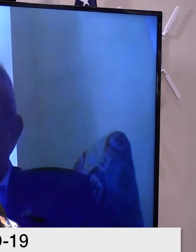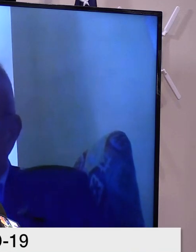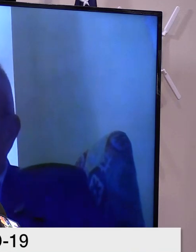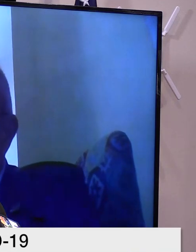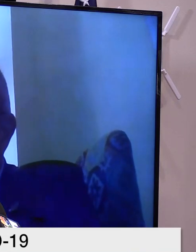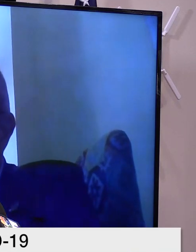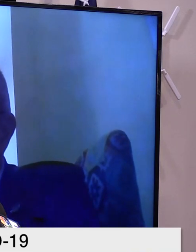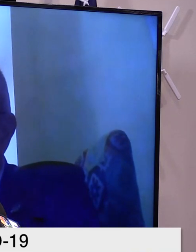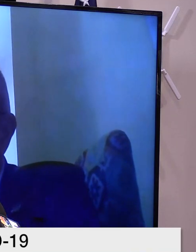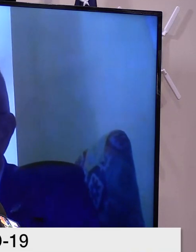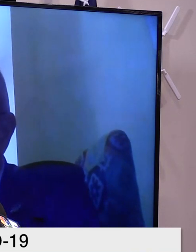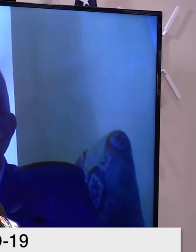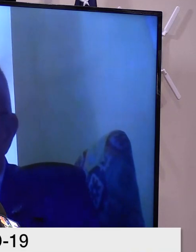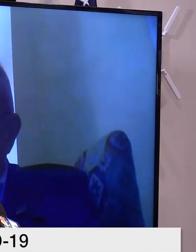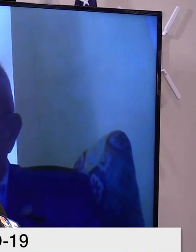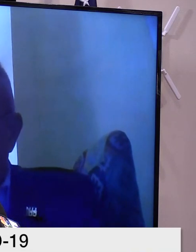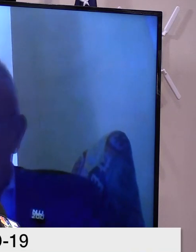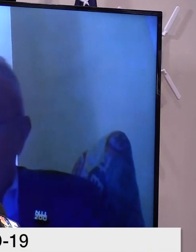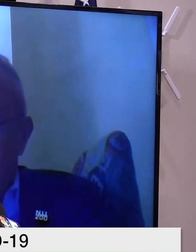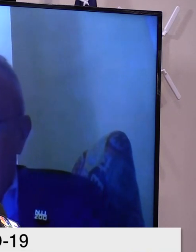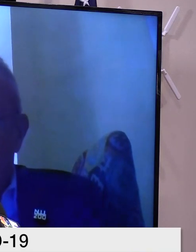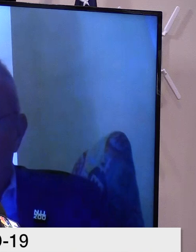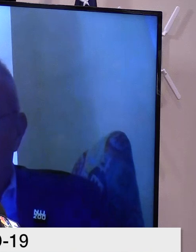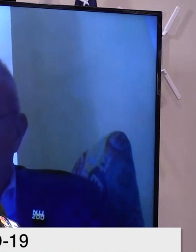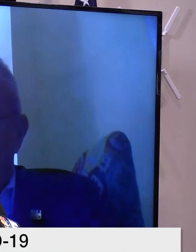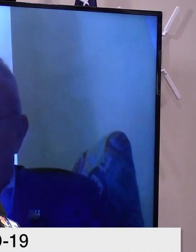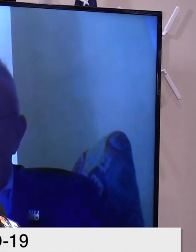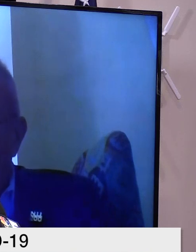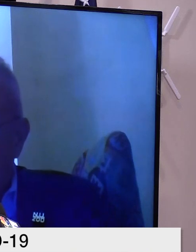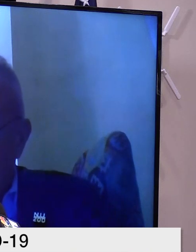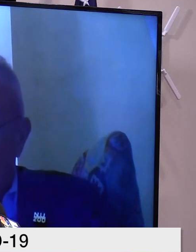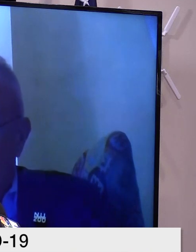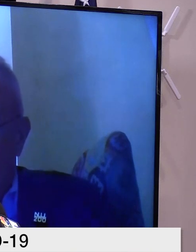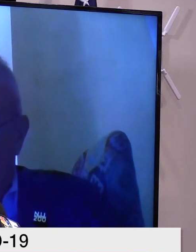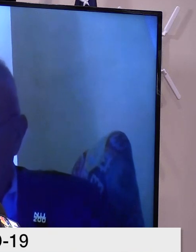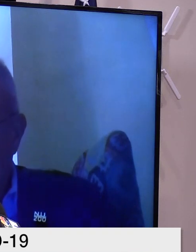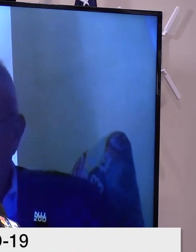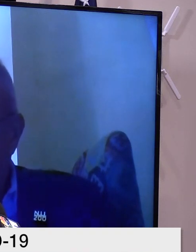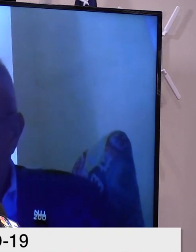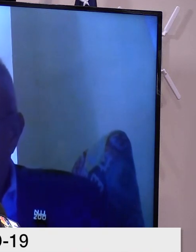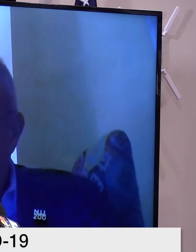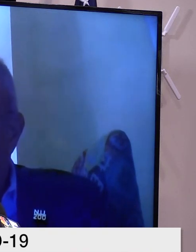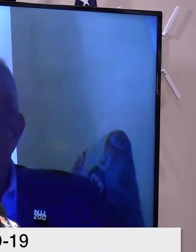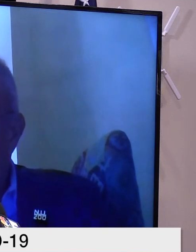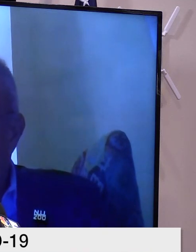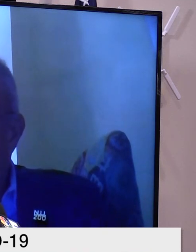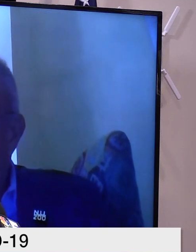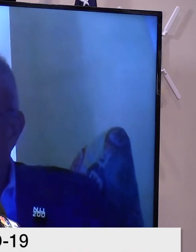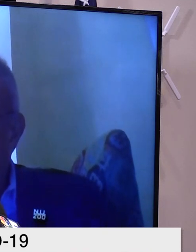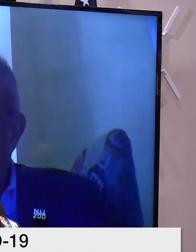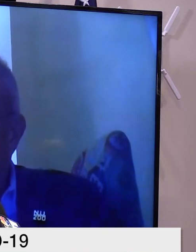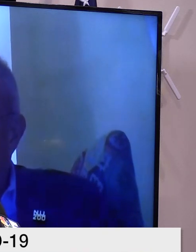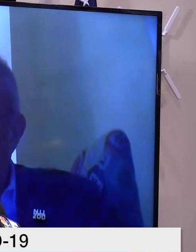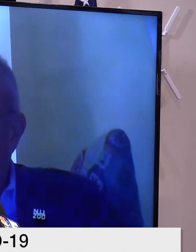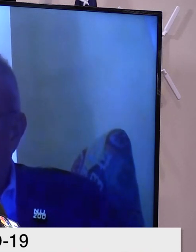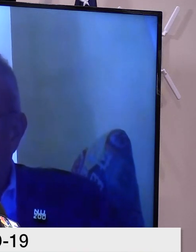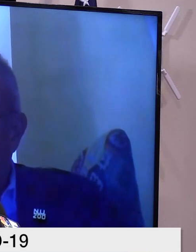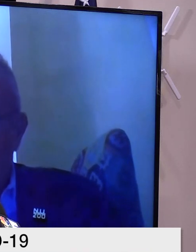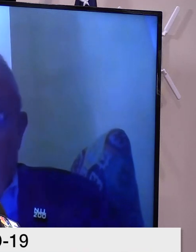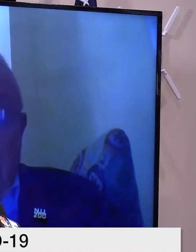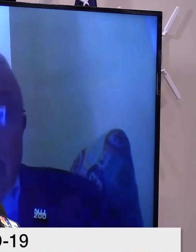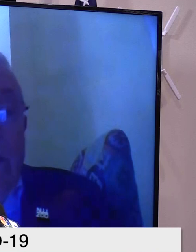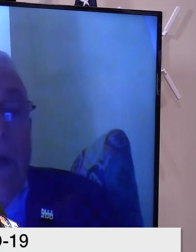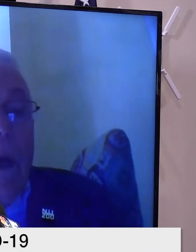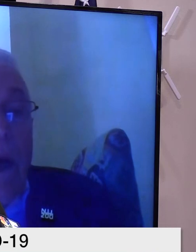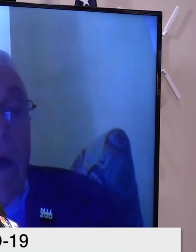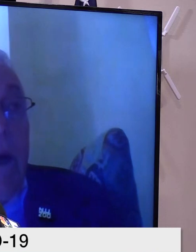proud of them. I'm proud of their creations and faculty and staff work that happened. And Governor, so far so good